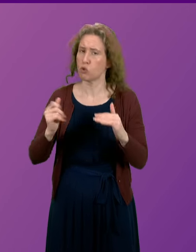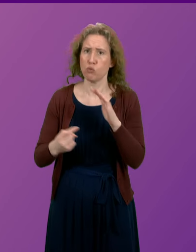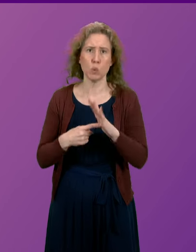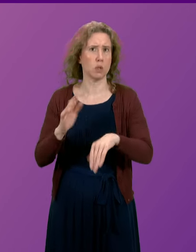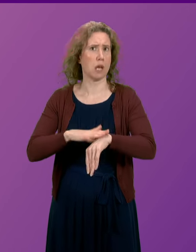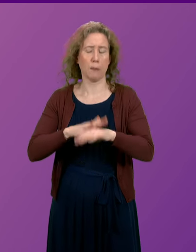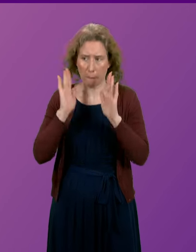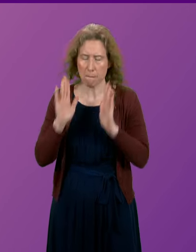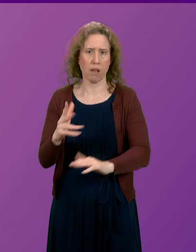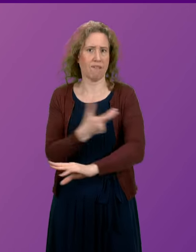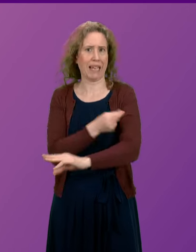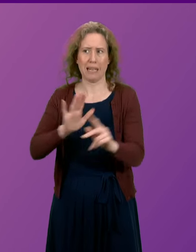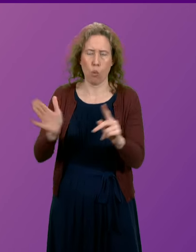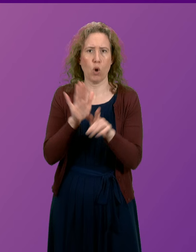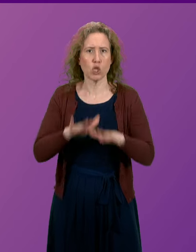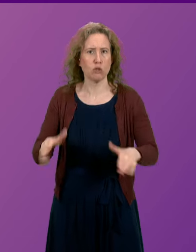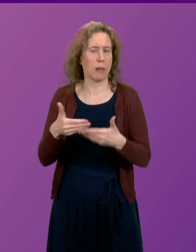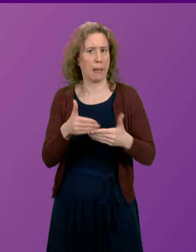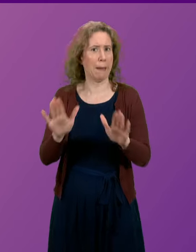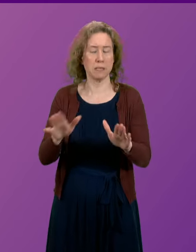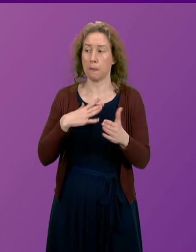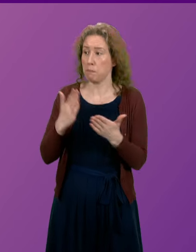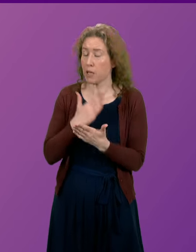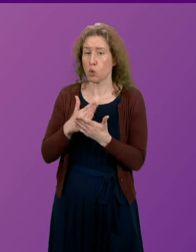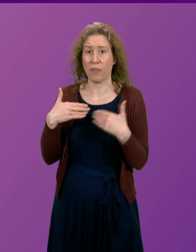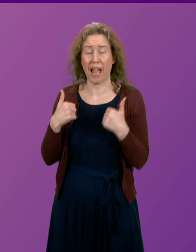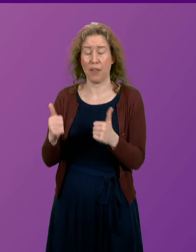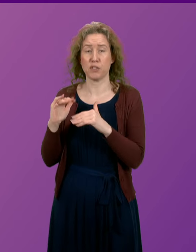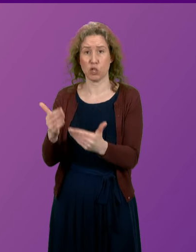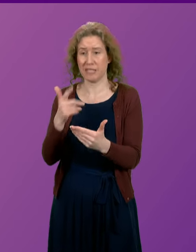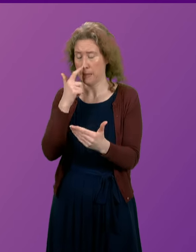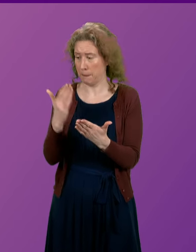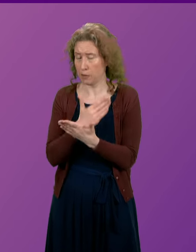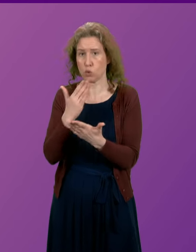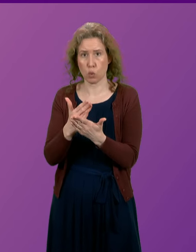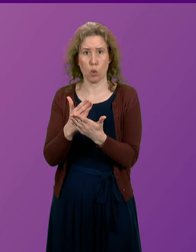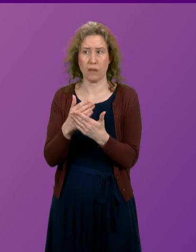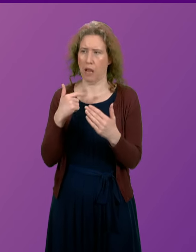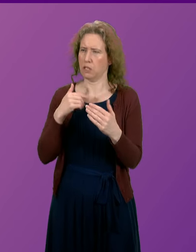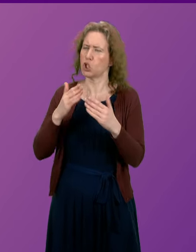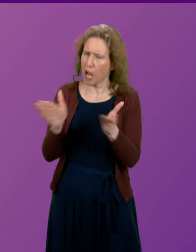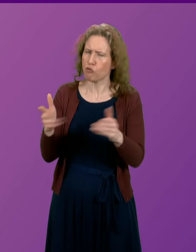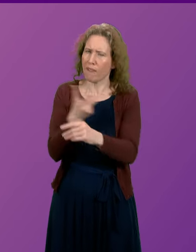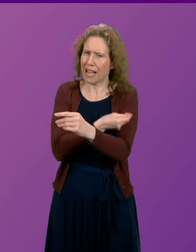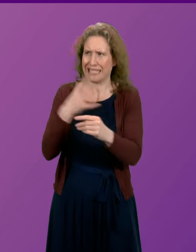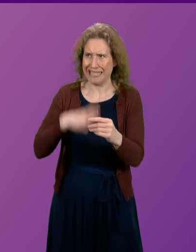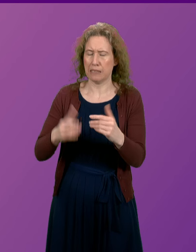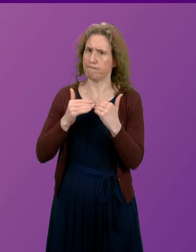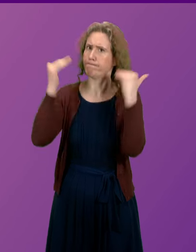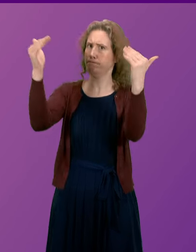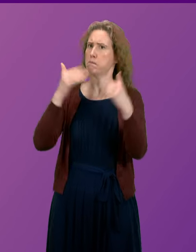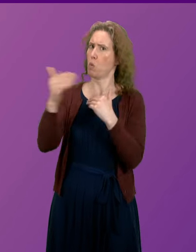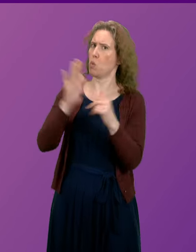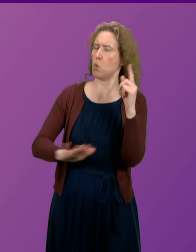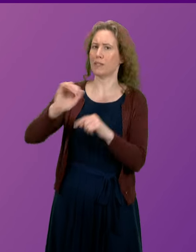time, as well as considering how our NHS can take steps to address the dip in vaccine rates more generally right across Scotland? First